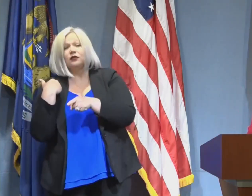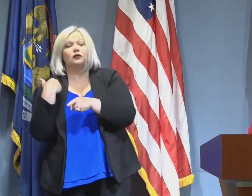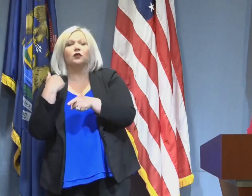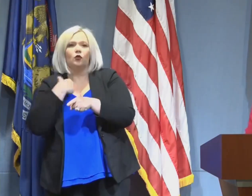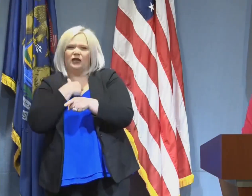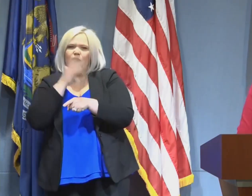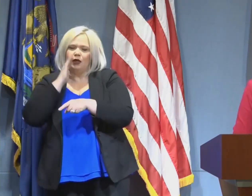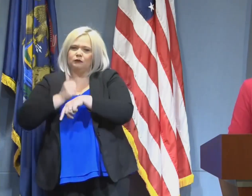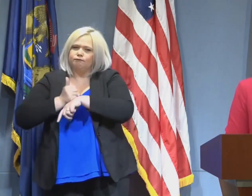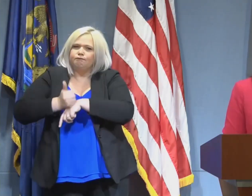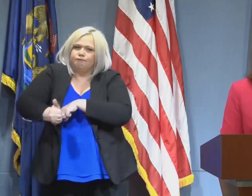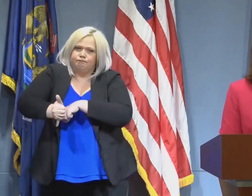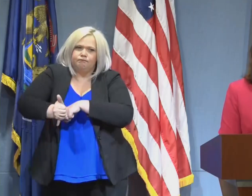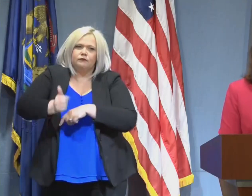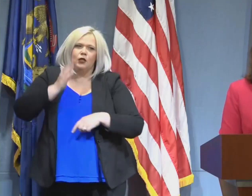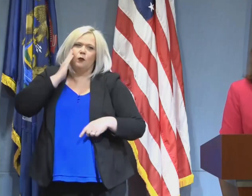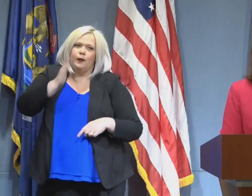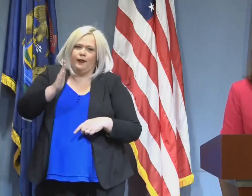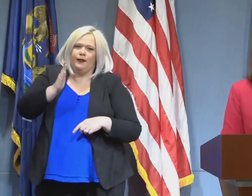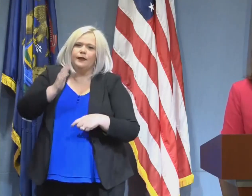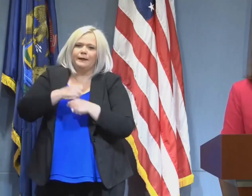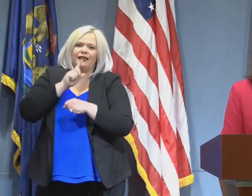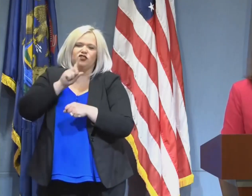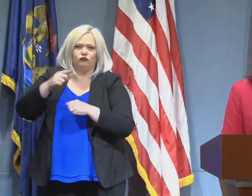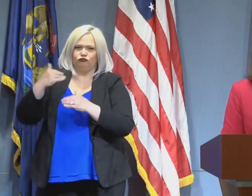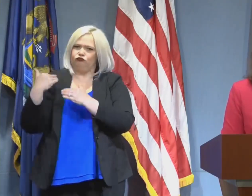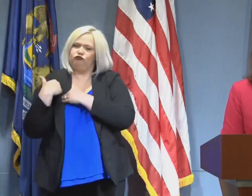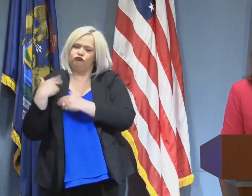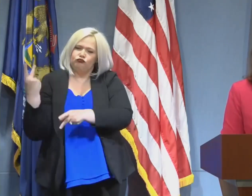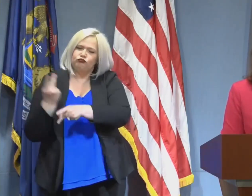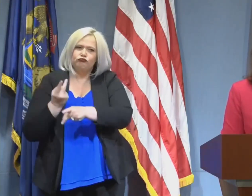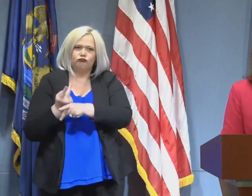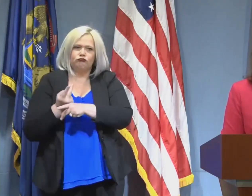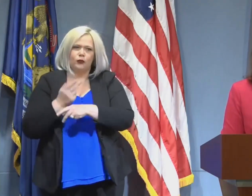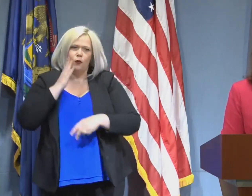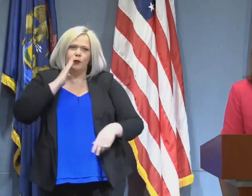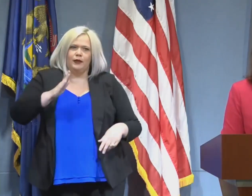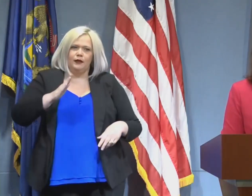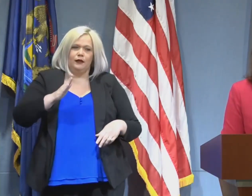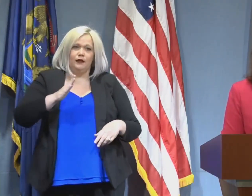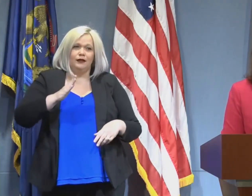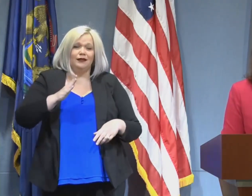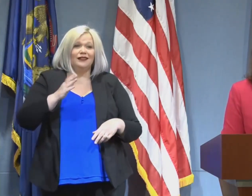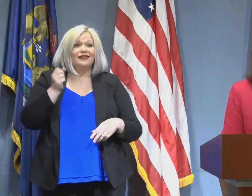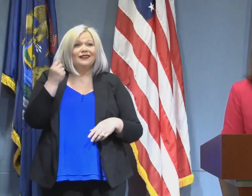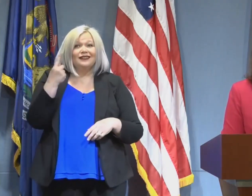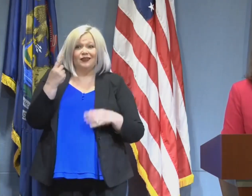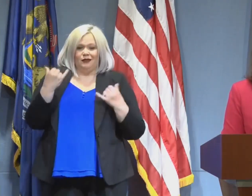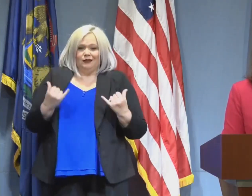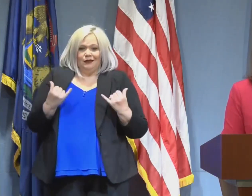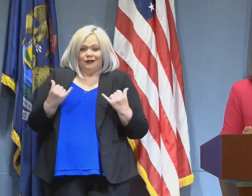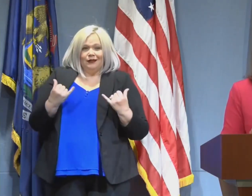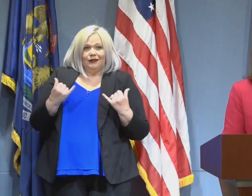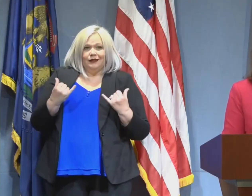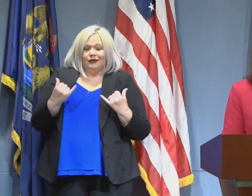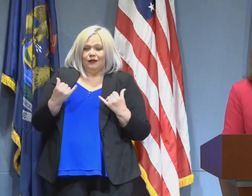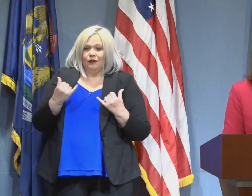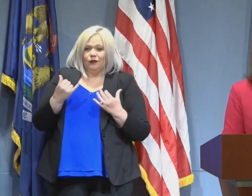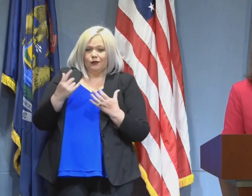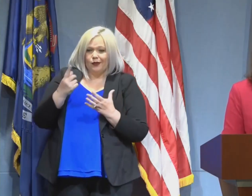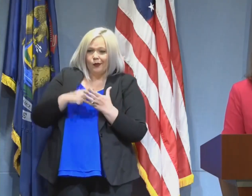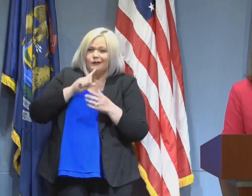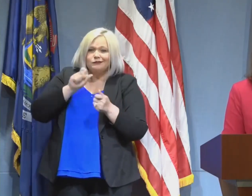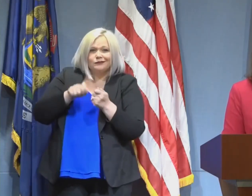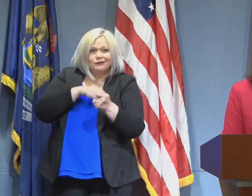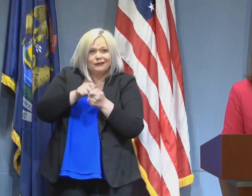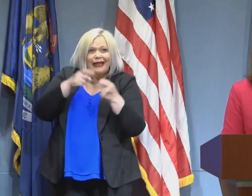holding people accountable and that's what I know. What we don't know are a lot of different pieces of what has gone into